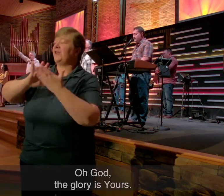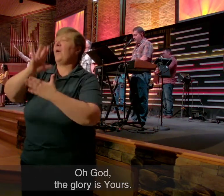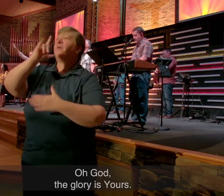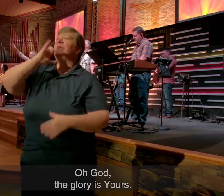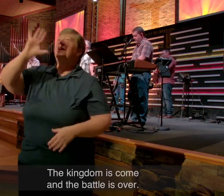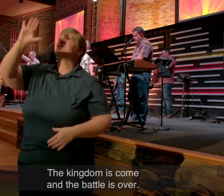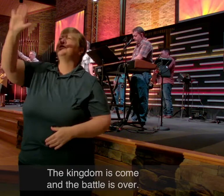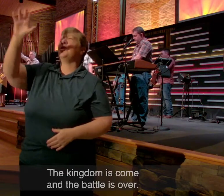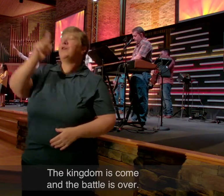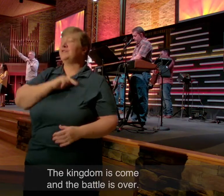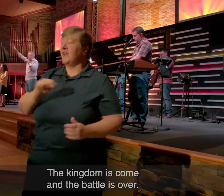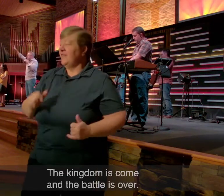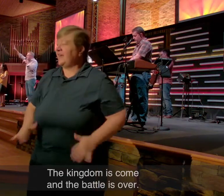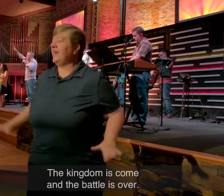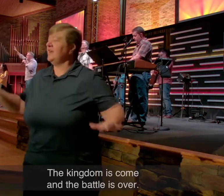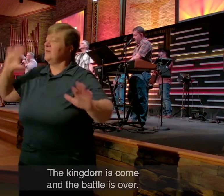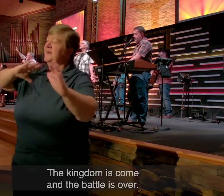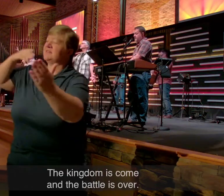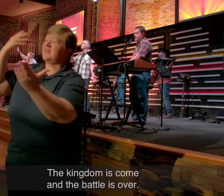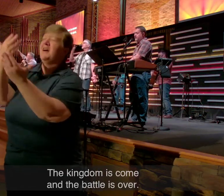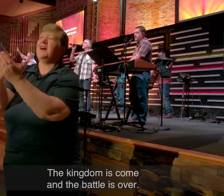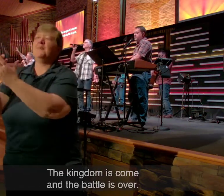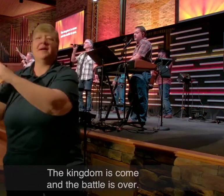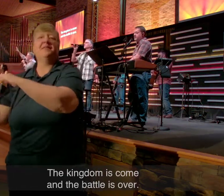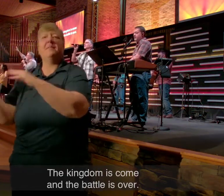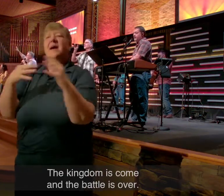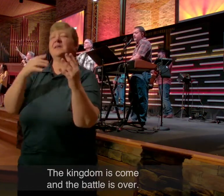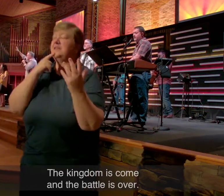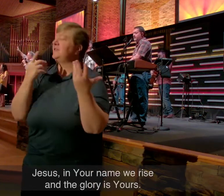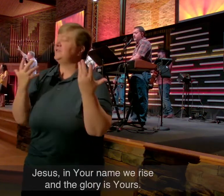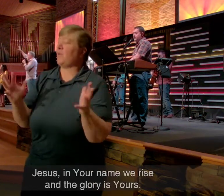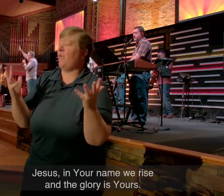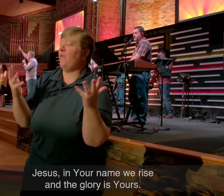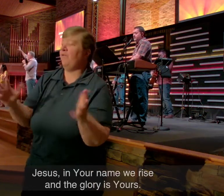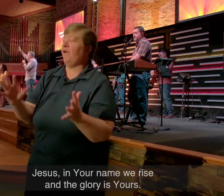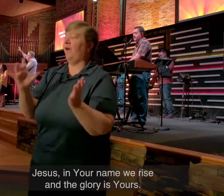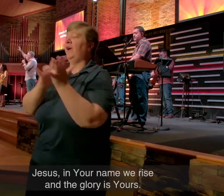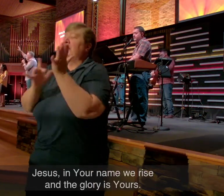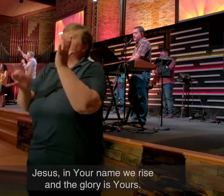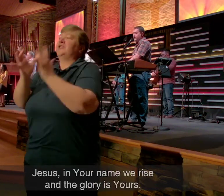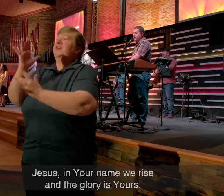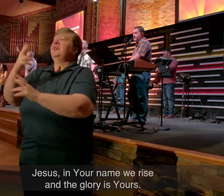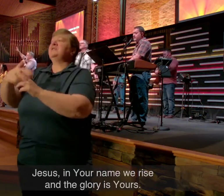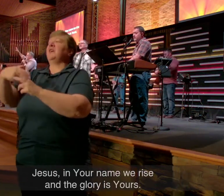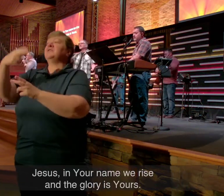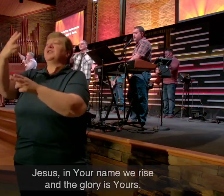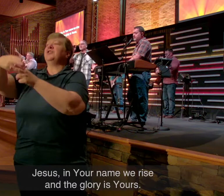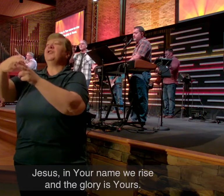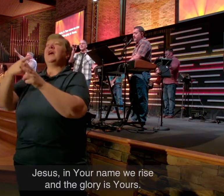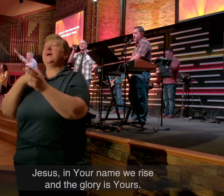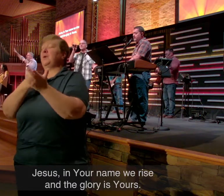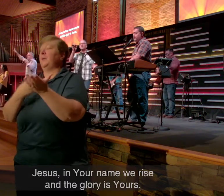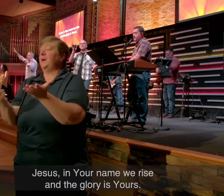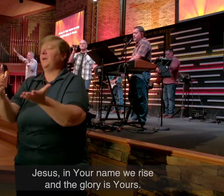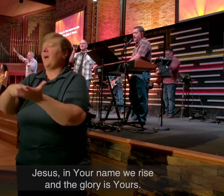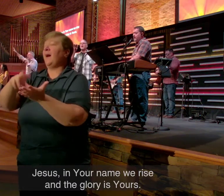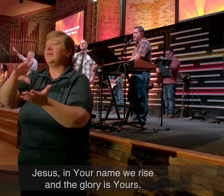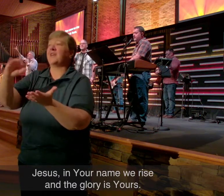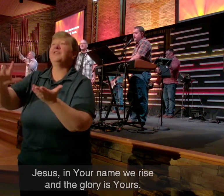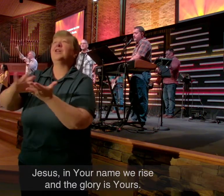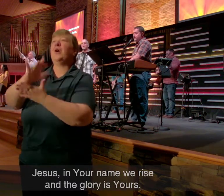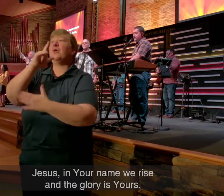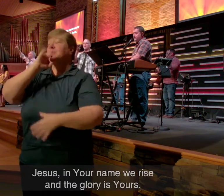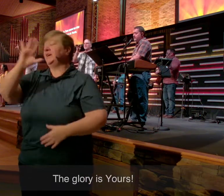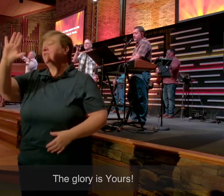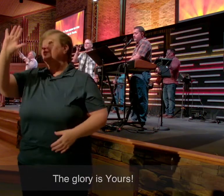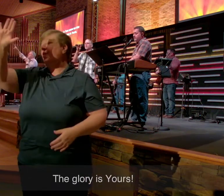the glory is yours. The kingdom is come and the battle is over. Jesus, in your name we rise. And the